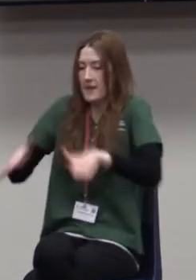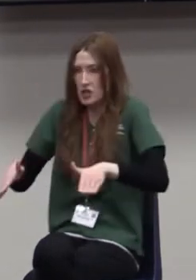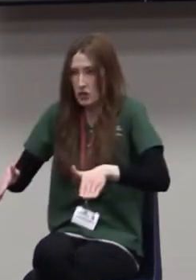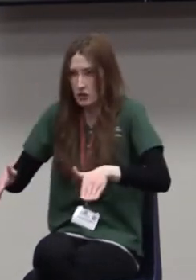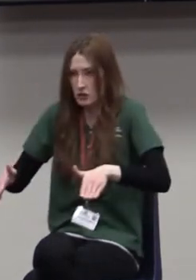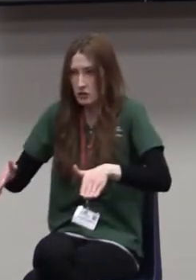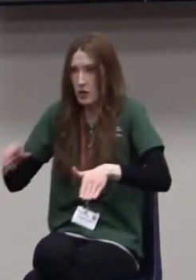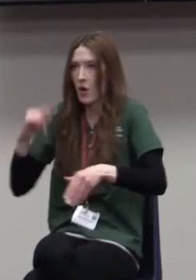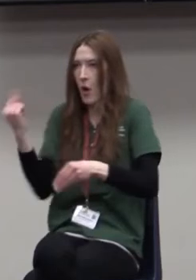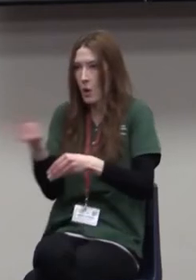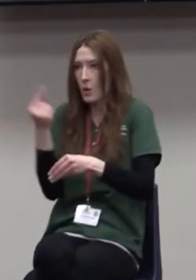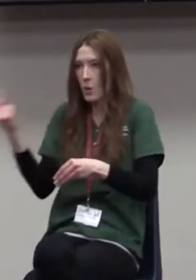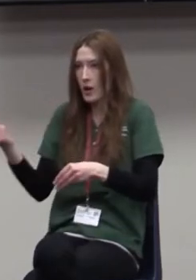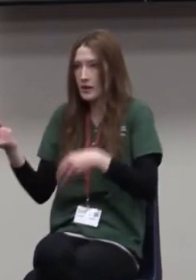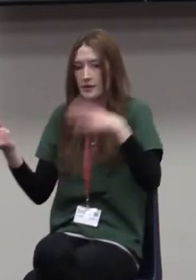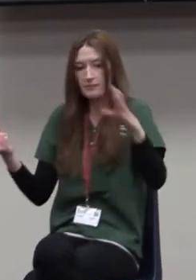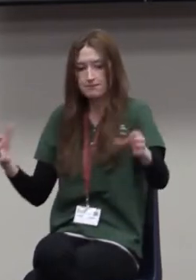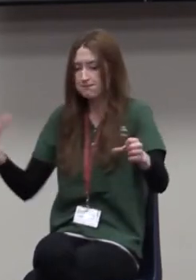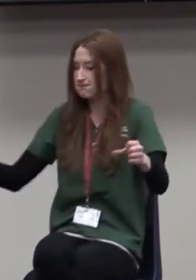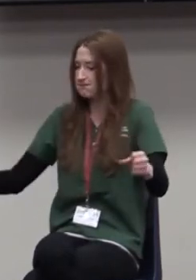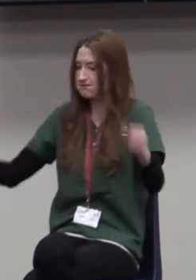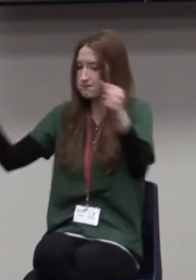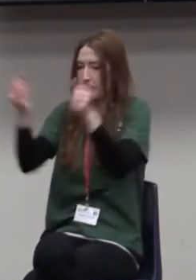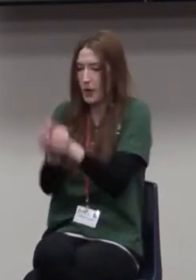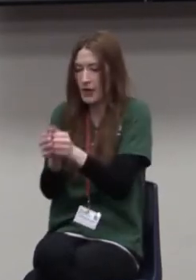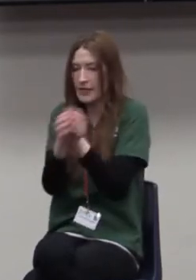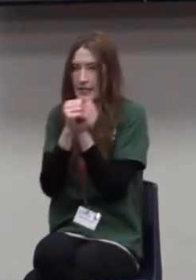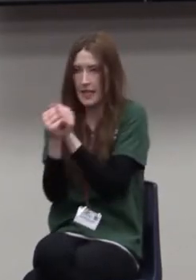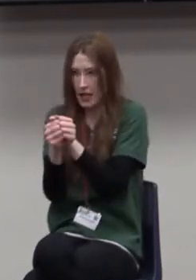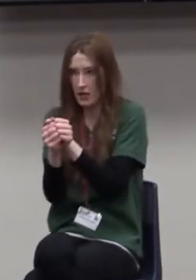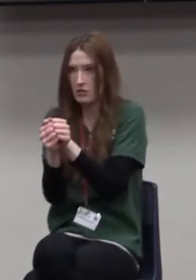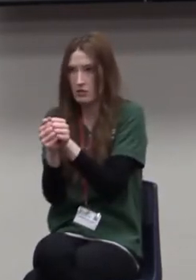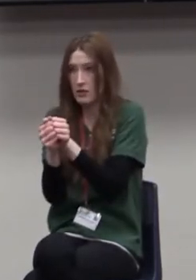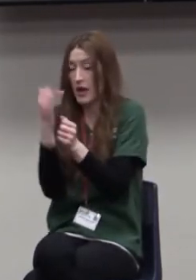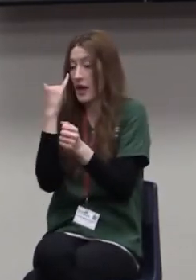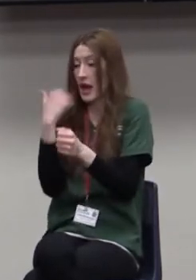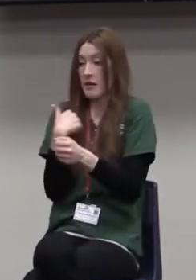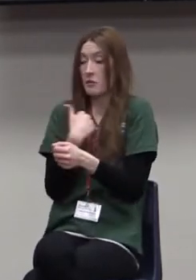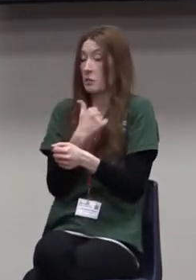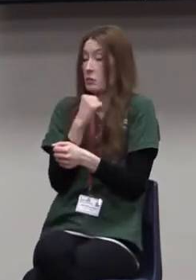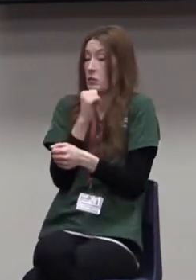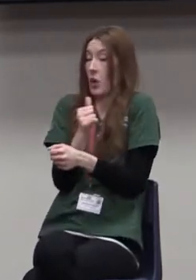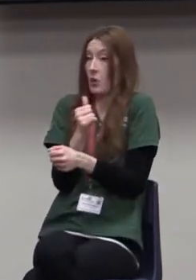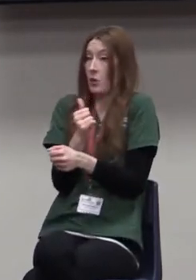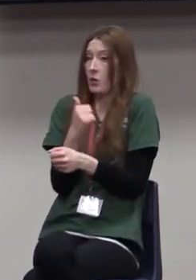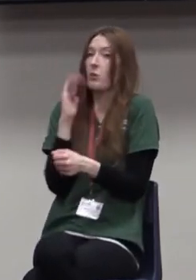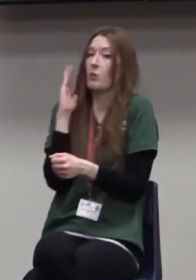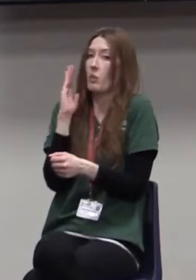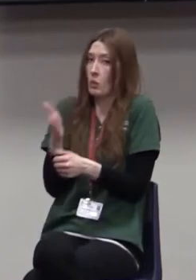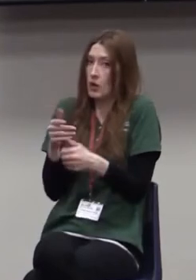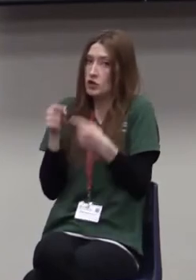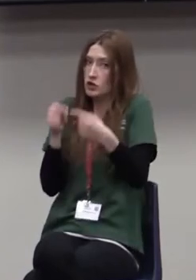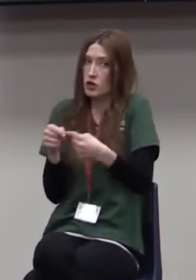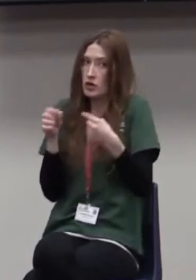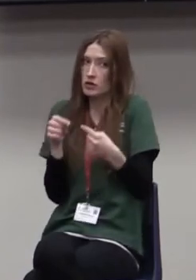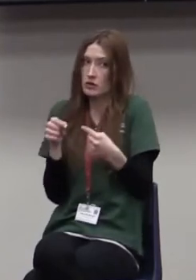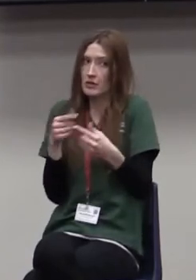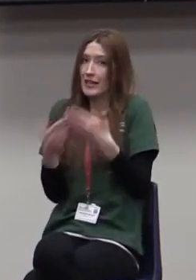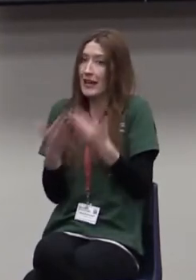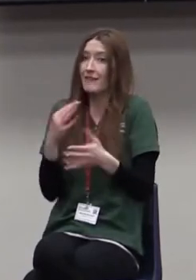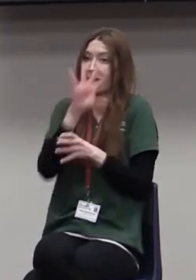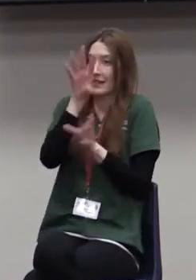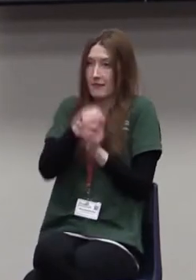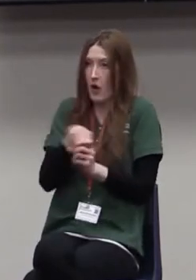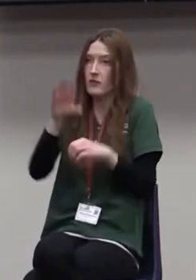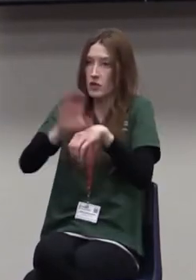And if we can't do that, then we're going to struggle. And so the idea here is that we have to be able to do that. We have to prepare